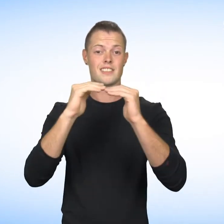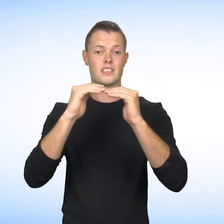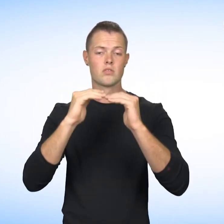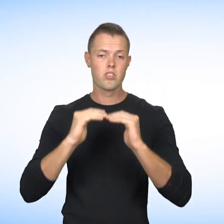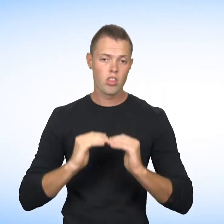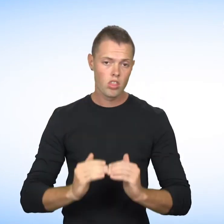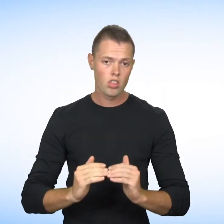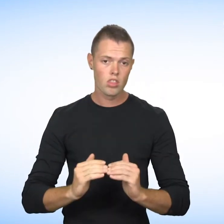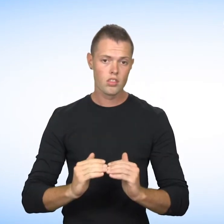your level of education.